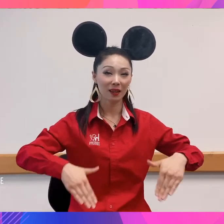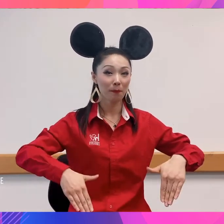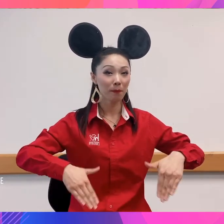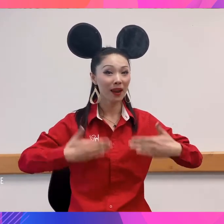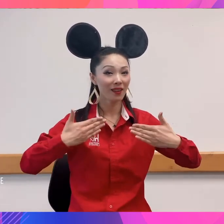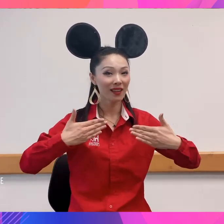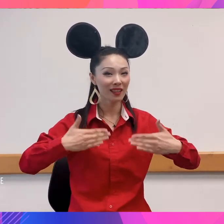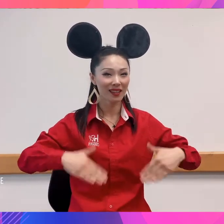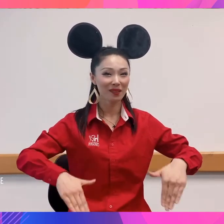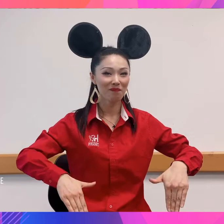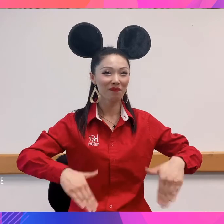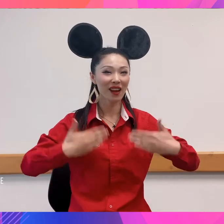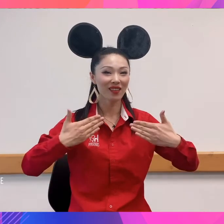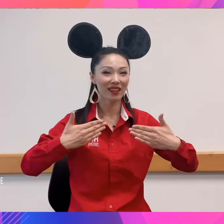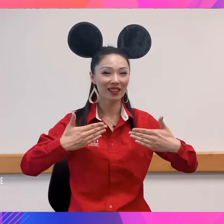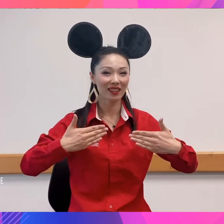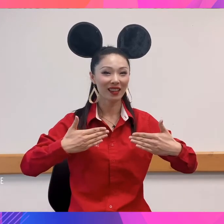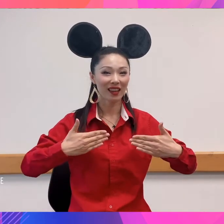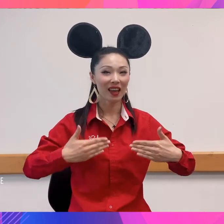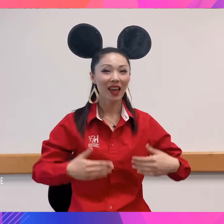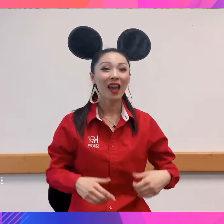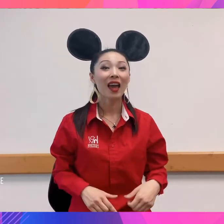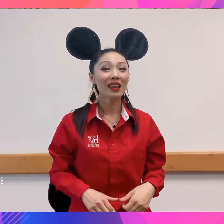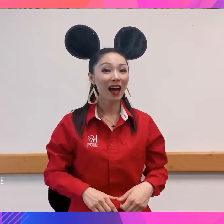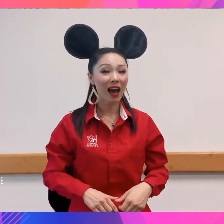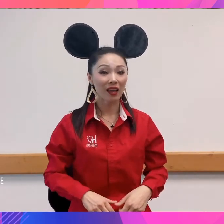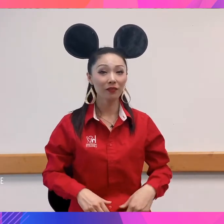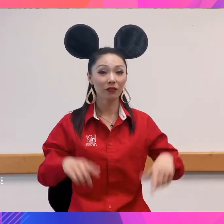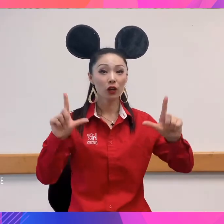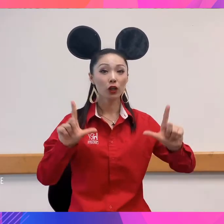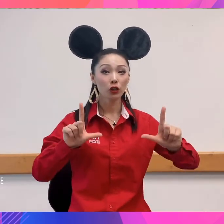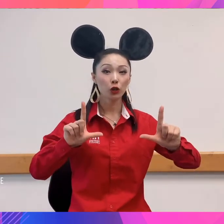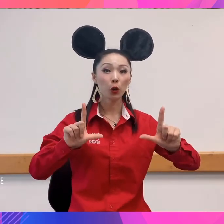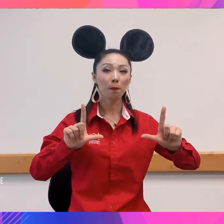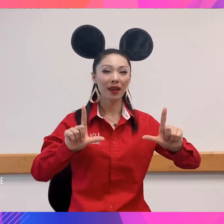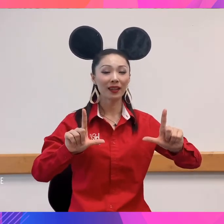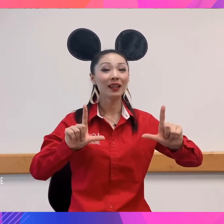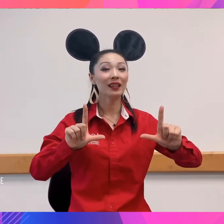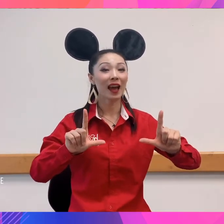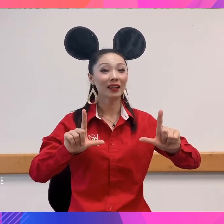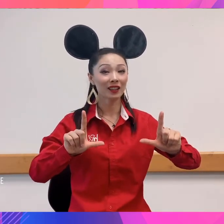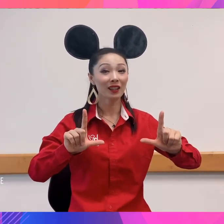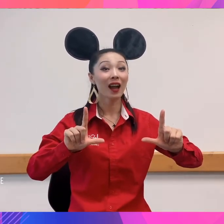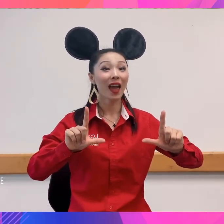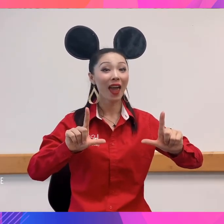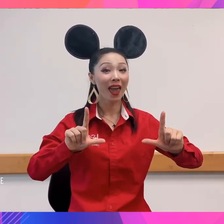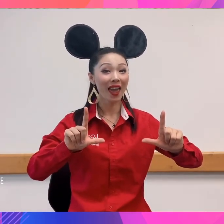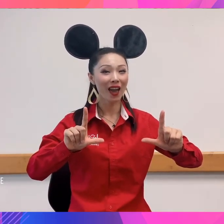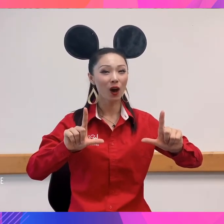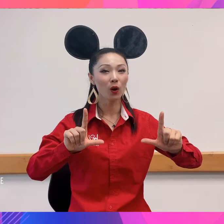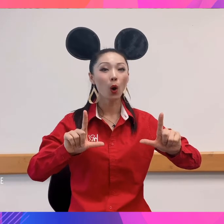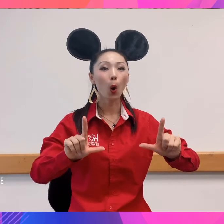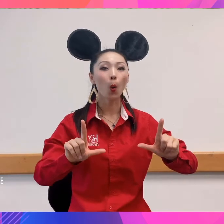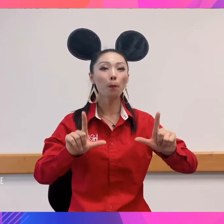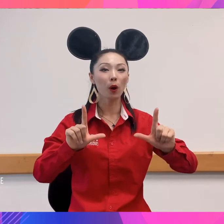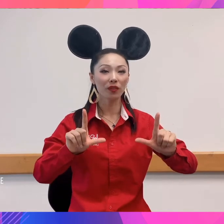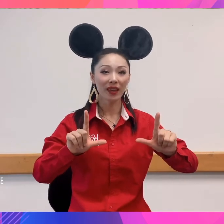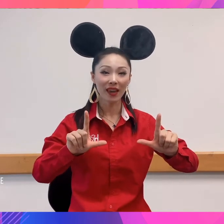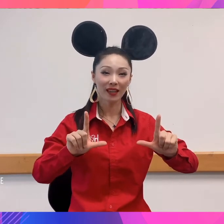merrily, merrily. Life. You make letter L on both hands